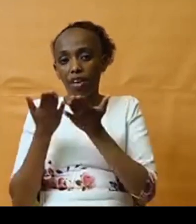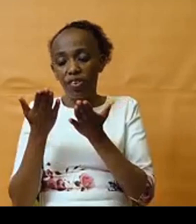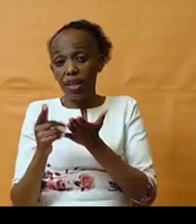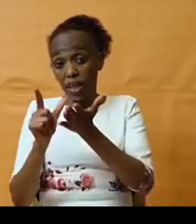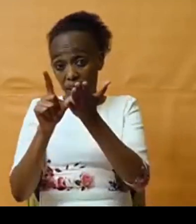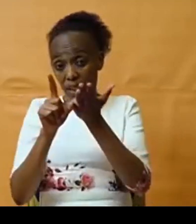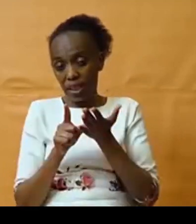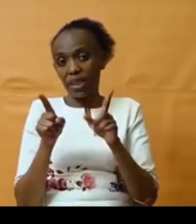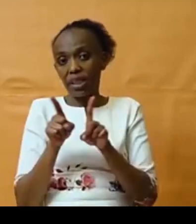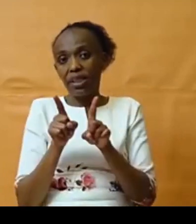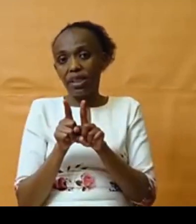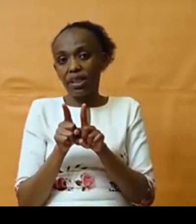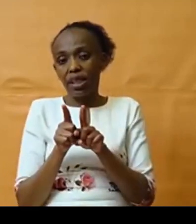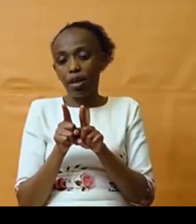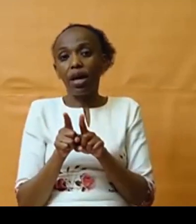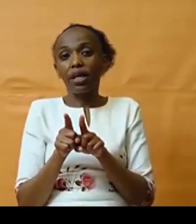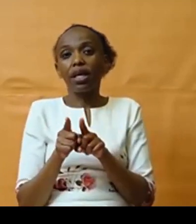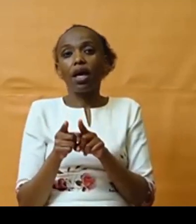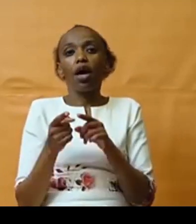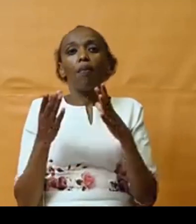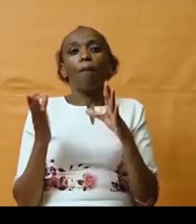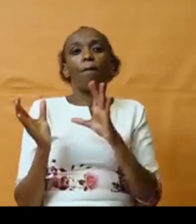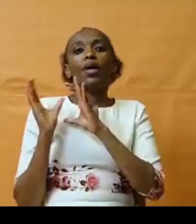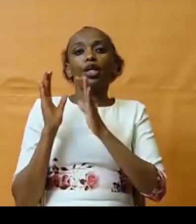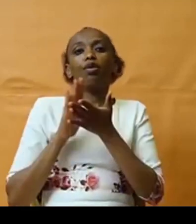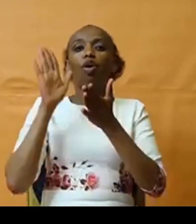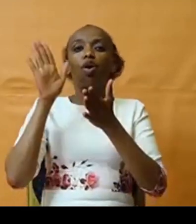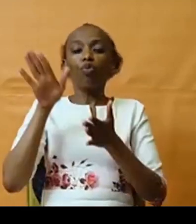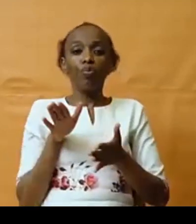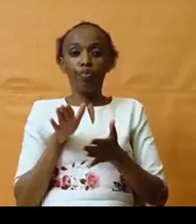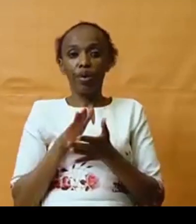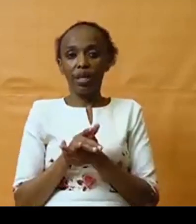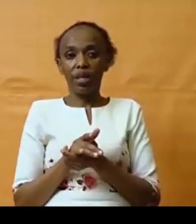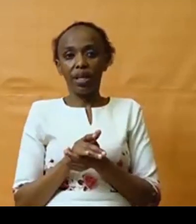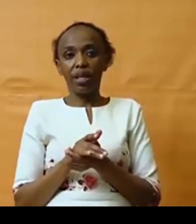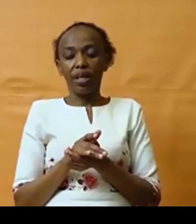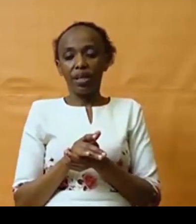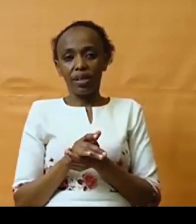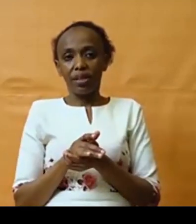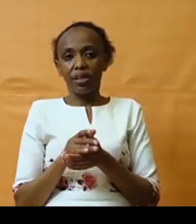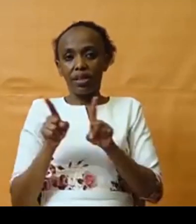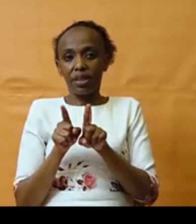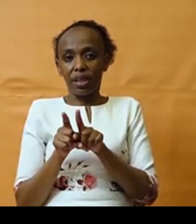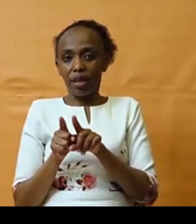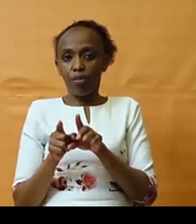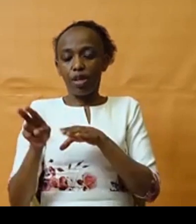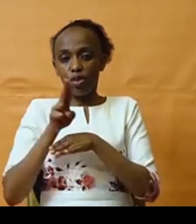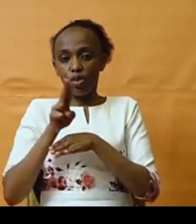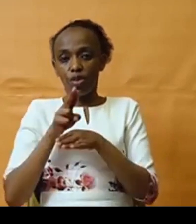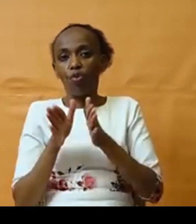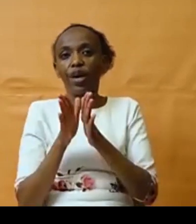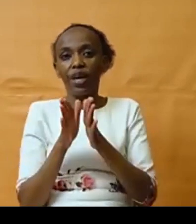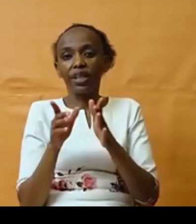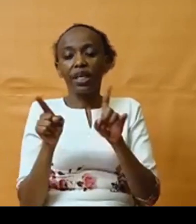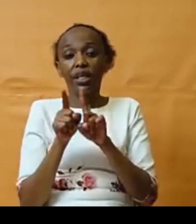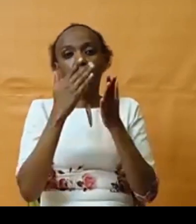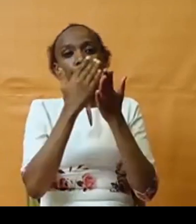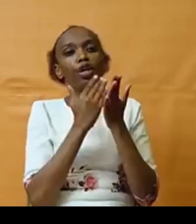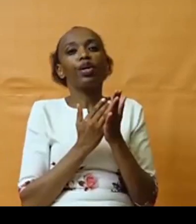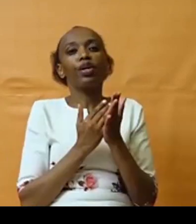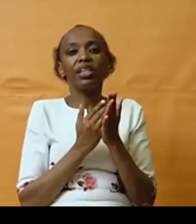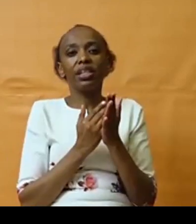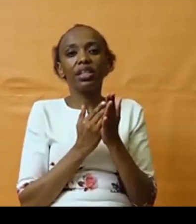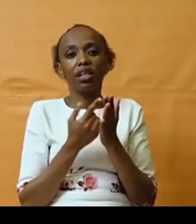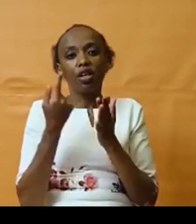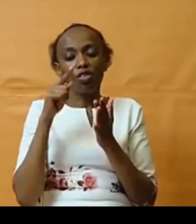borne by women, while the funds borrowed are rarely spent in ways and priorities for